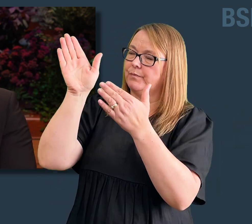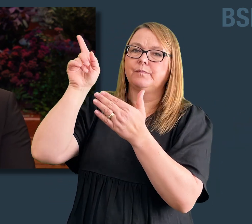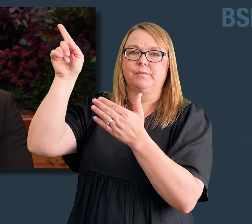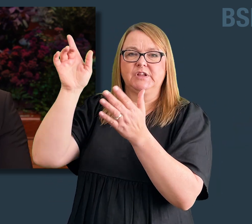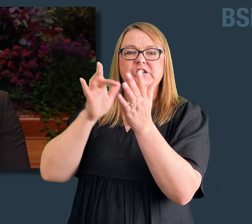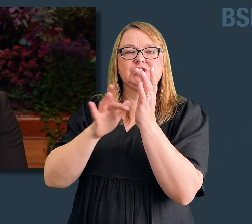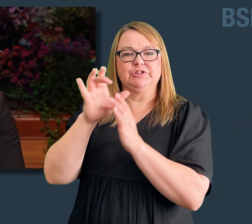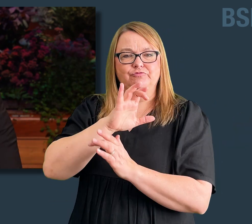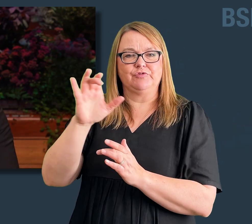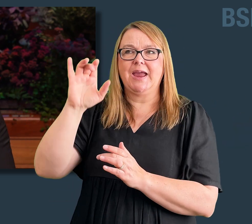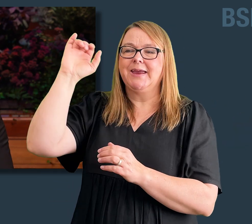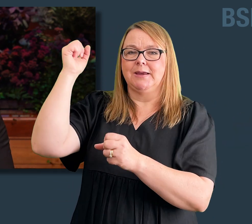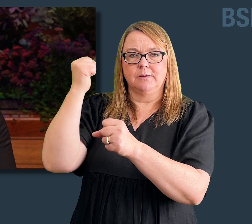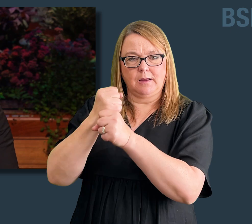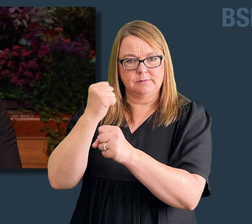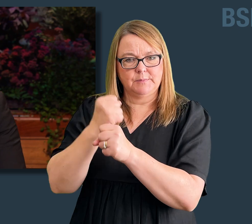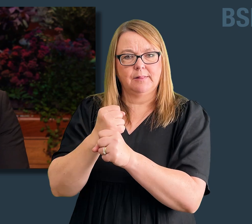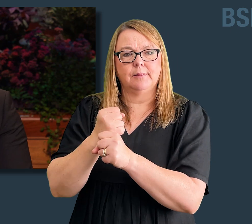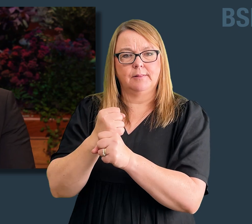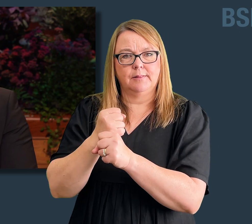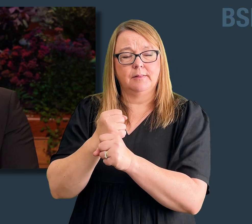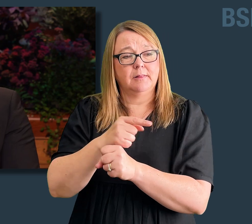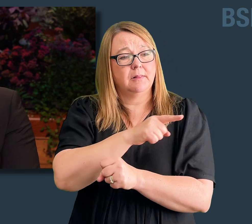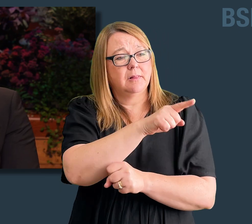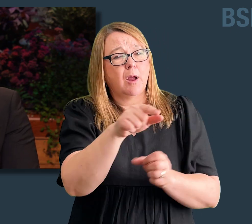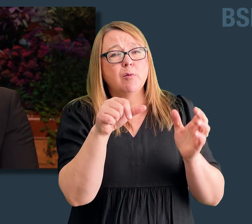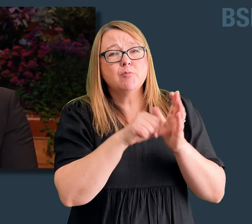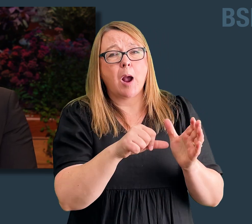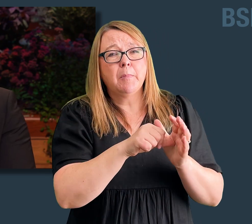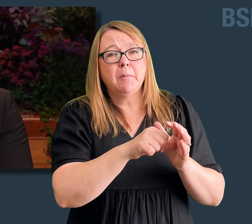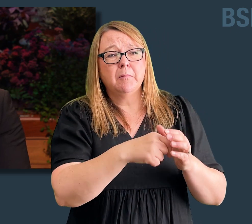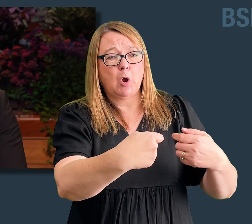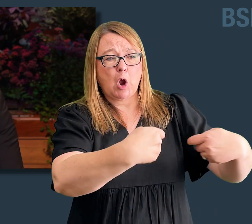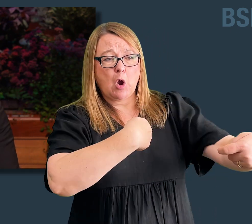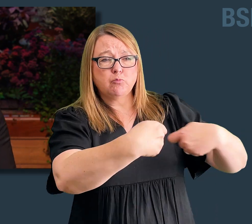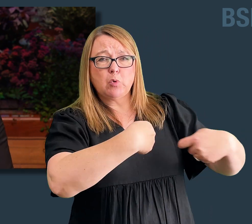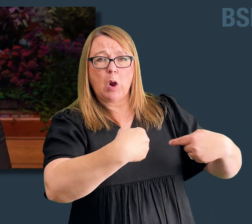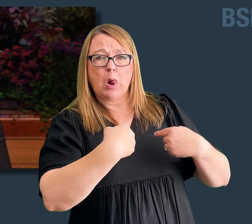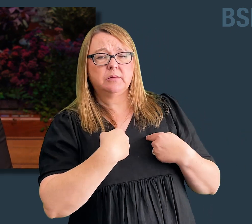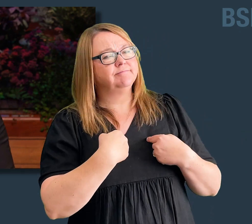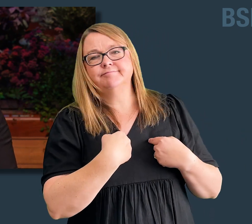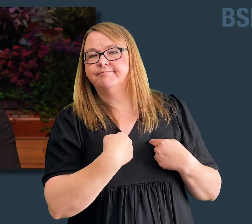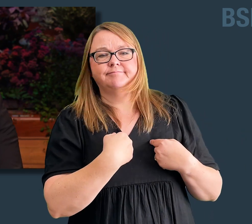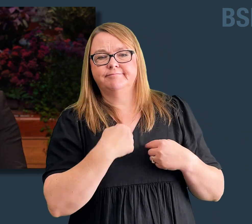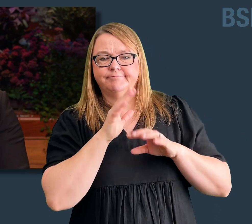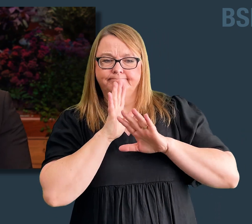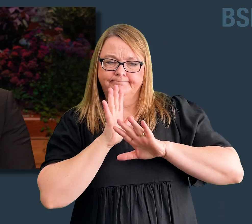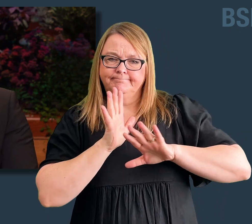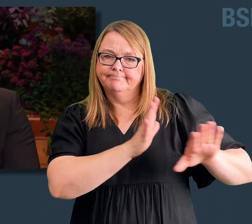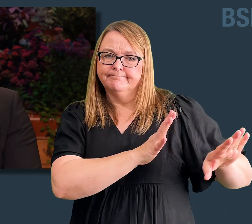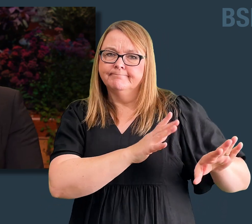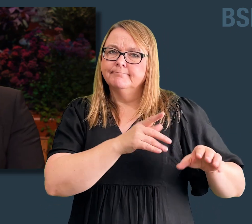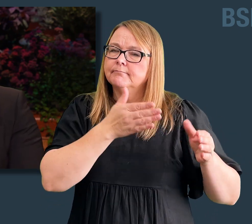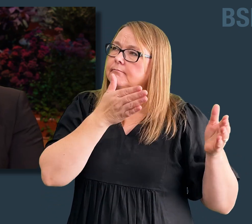and His gospel. Their troubles did not define them. Rather, each of them turned to God.